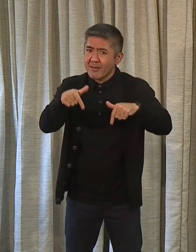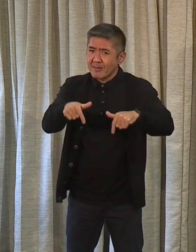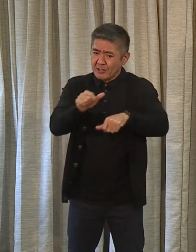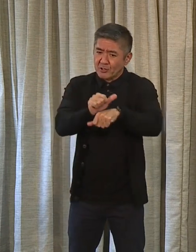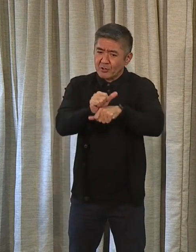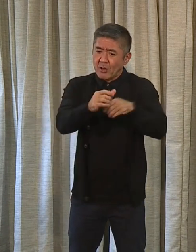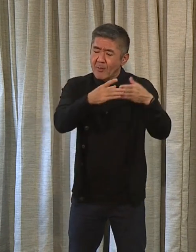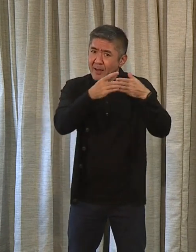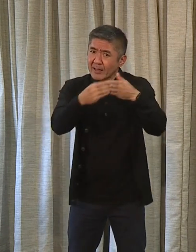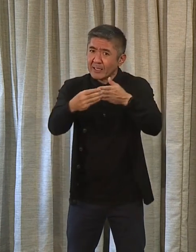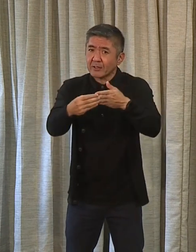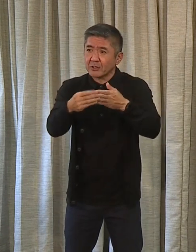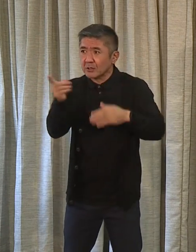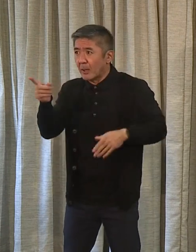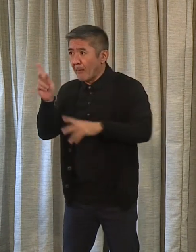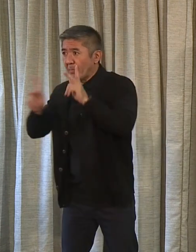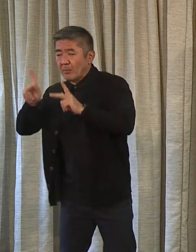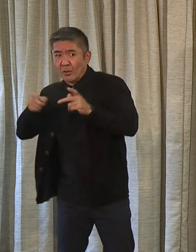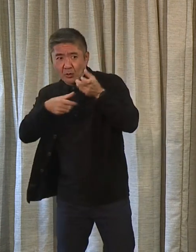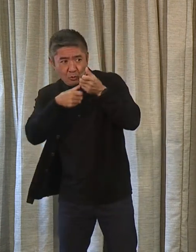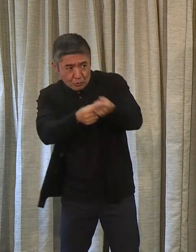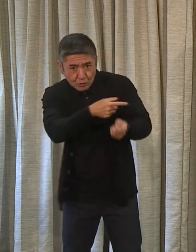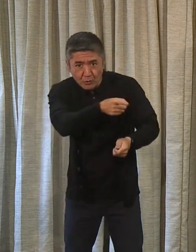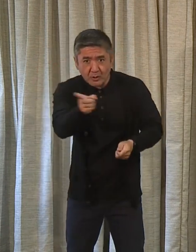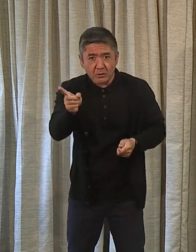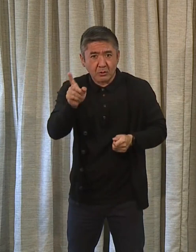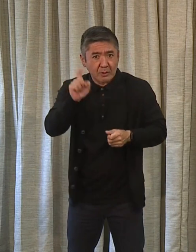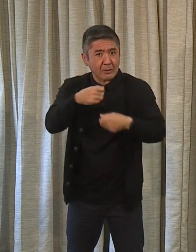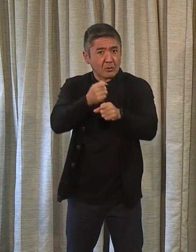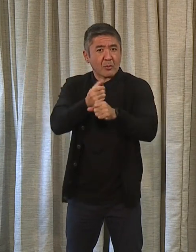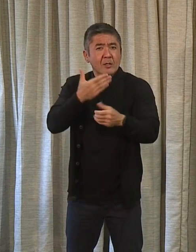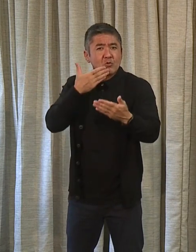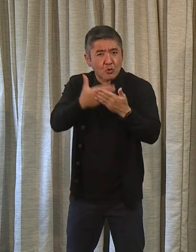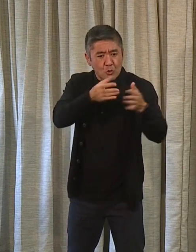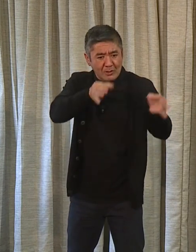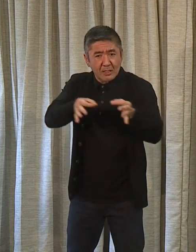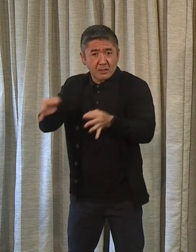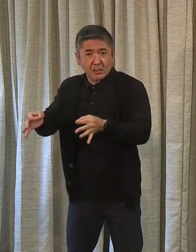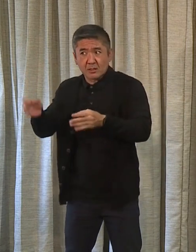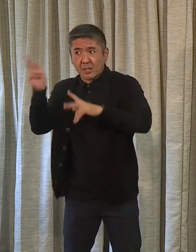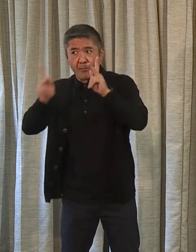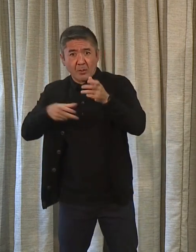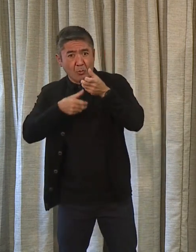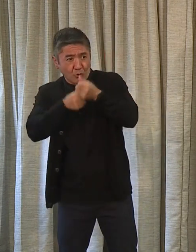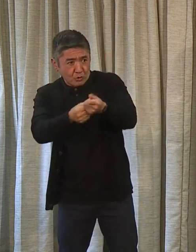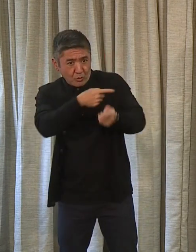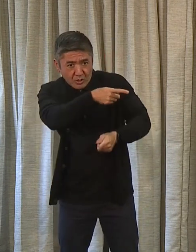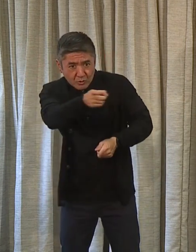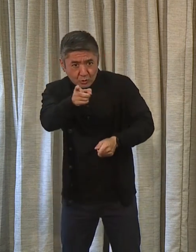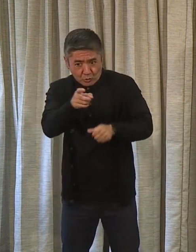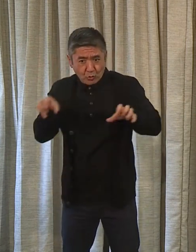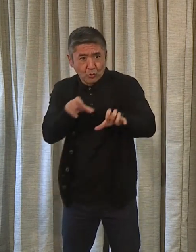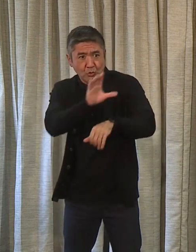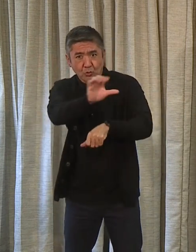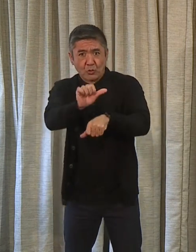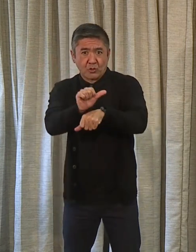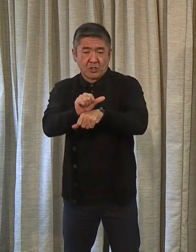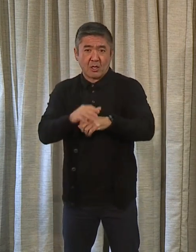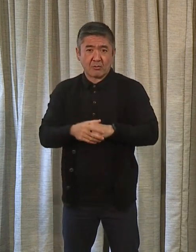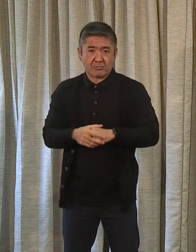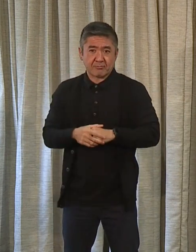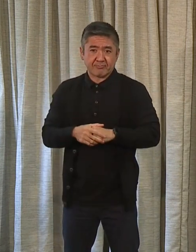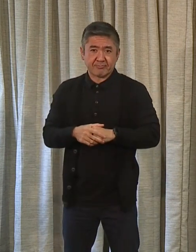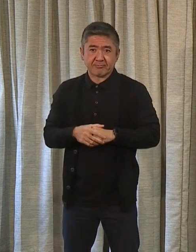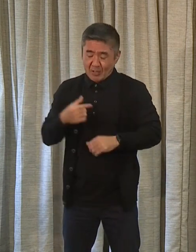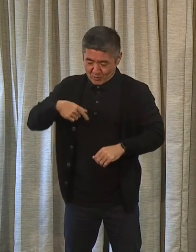this is about being trusted, and this is about making good decisions on behalf of the people who trust us to do that. And in that, you can